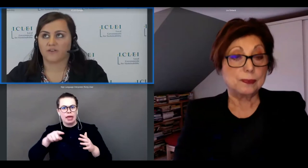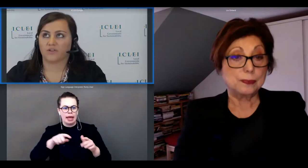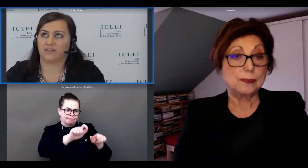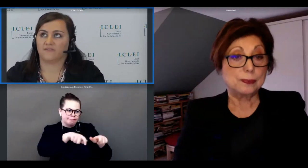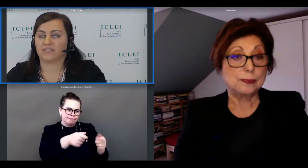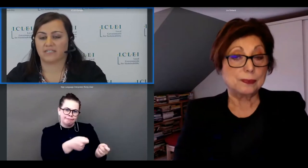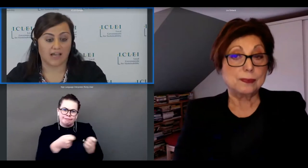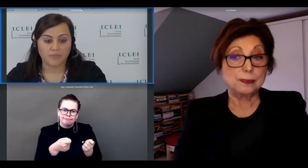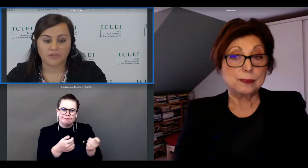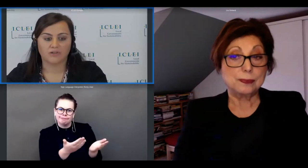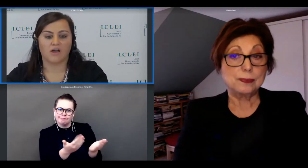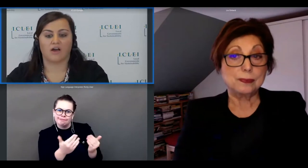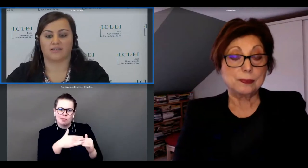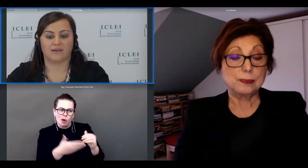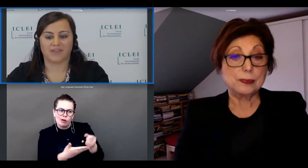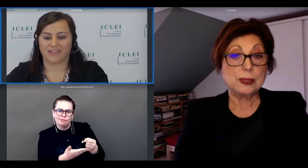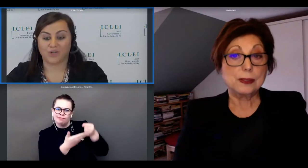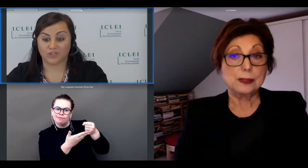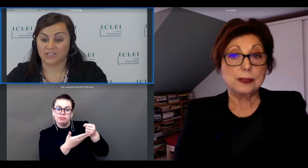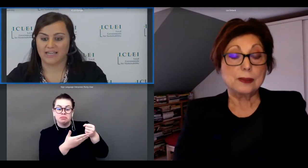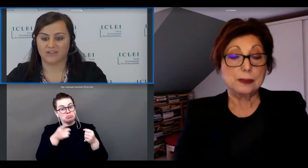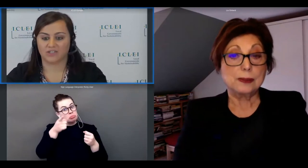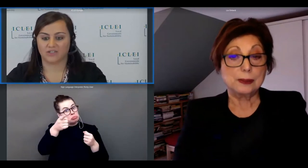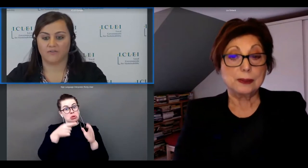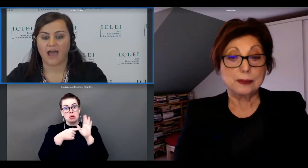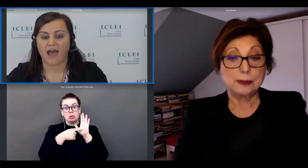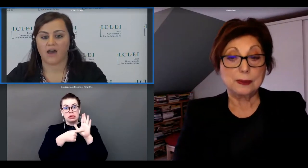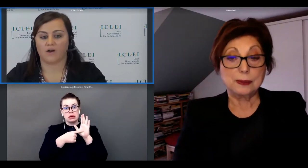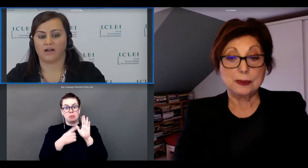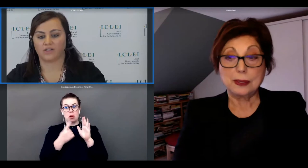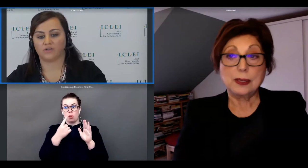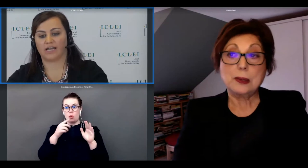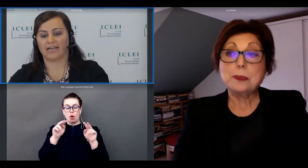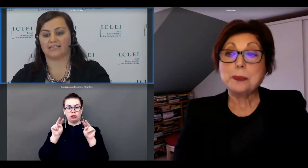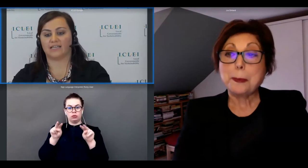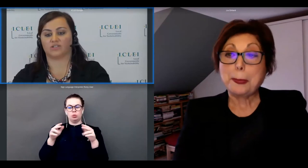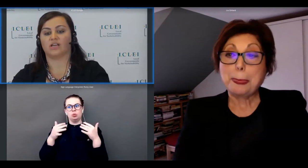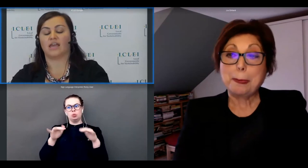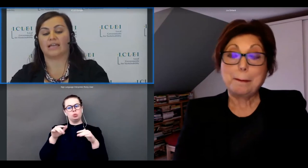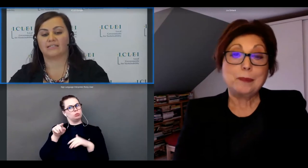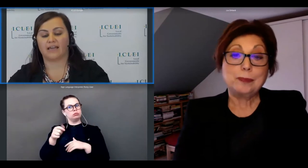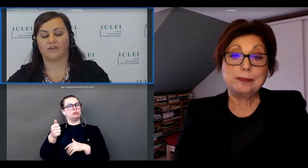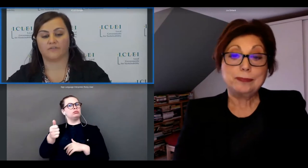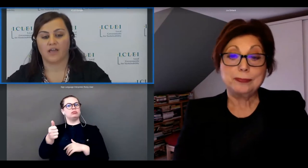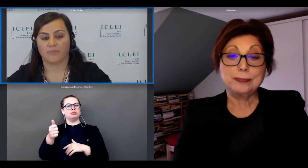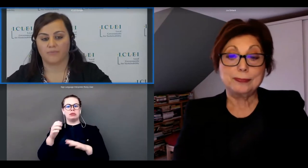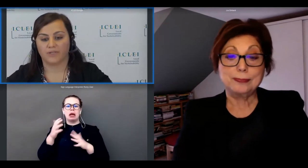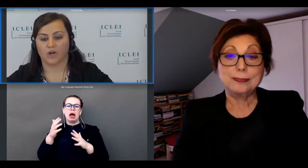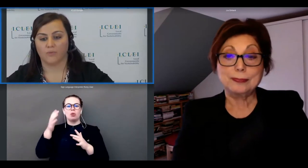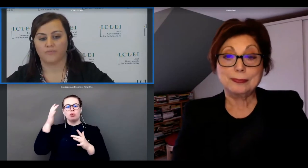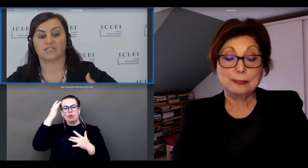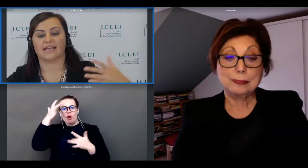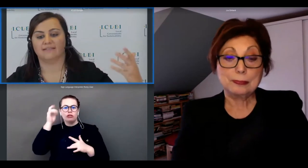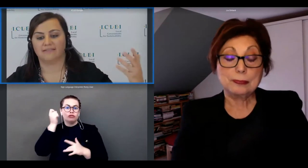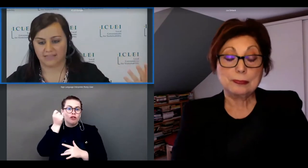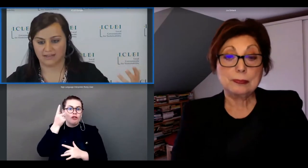wondering if you could give us an example uh something that caught your attention of how a cultural organization instead of you know